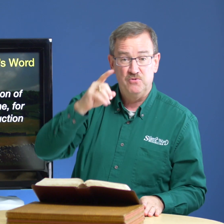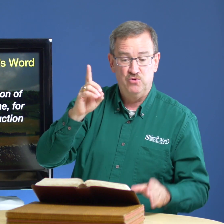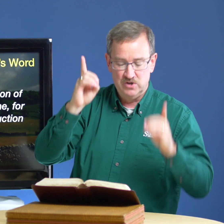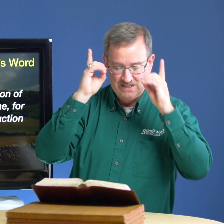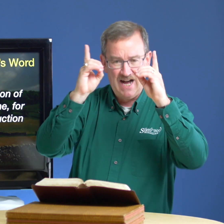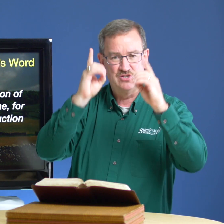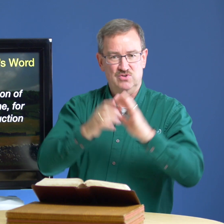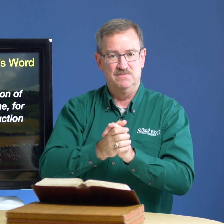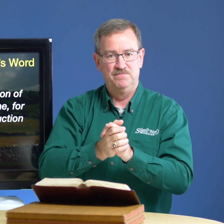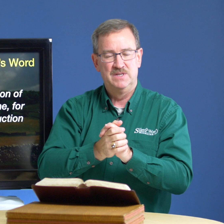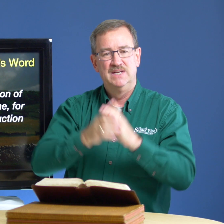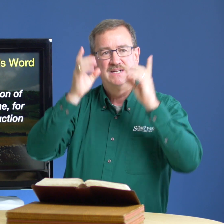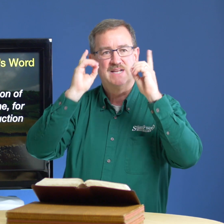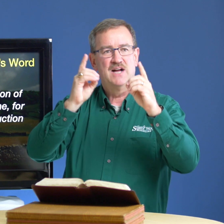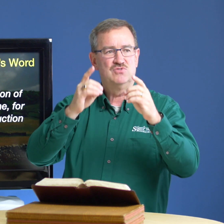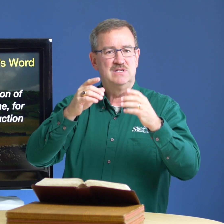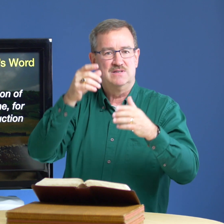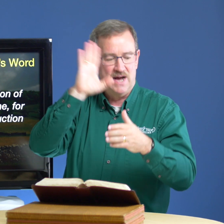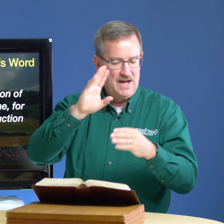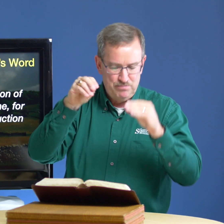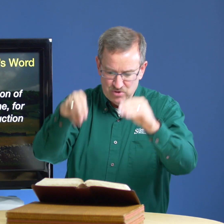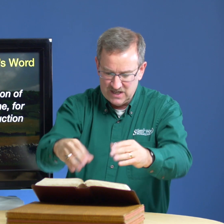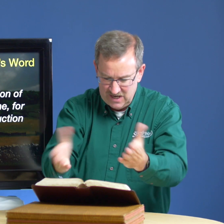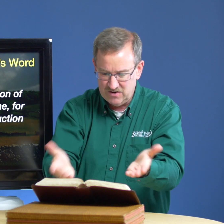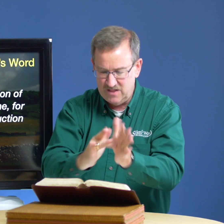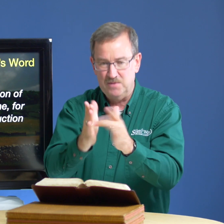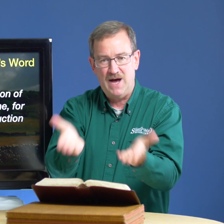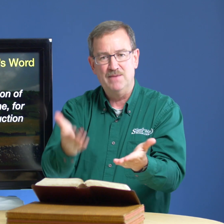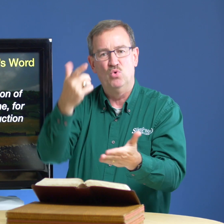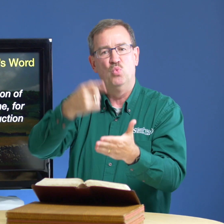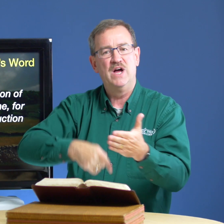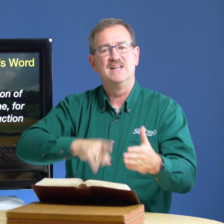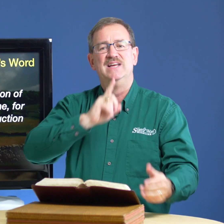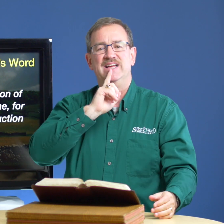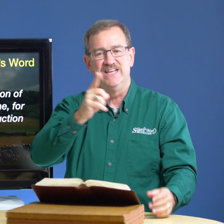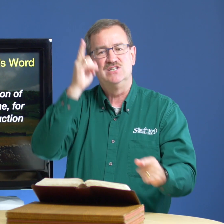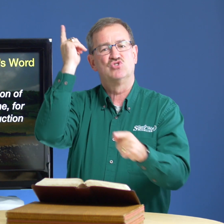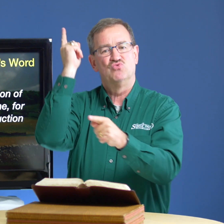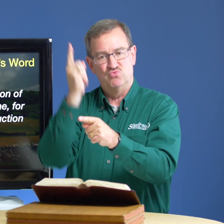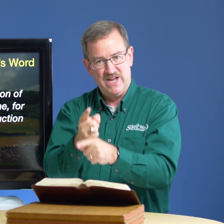for doctrine doctrine god put here in the bible what is right